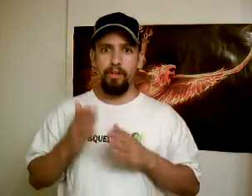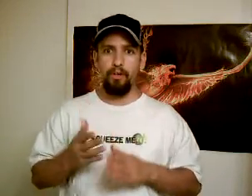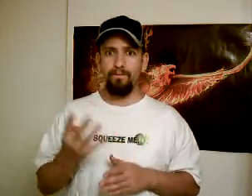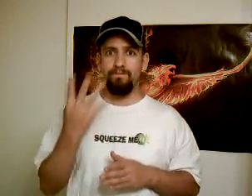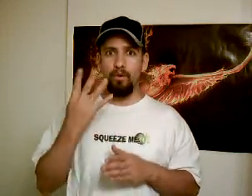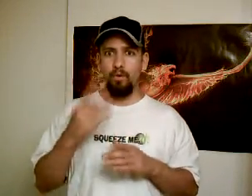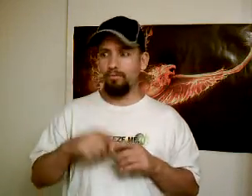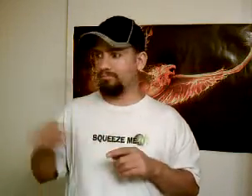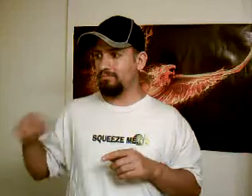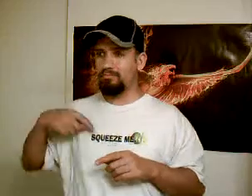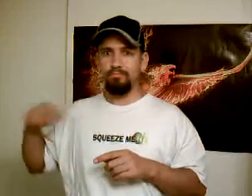four